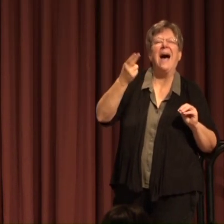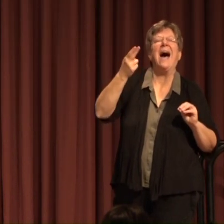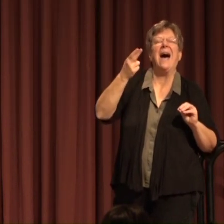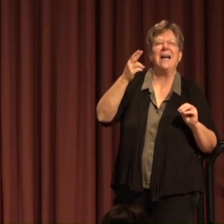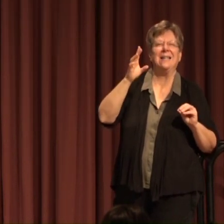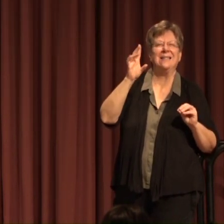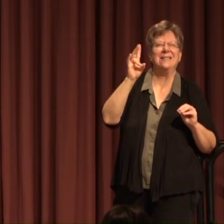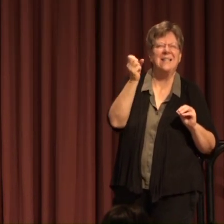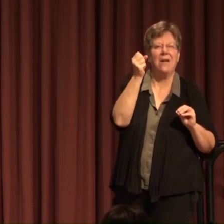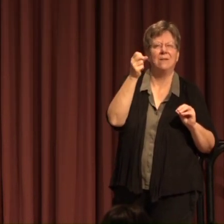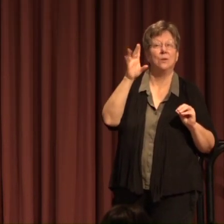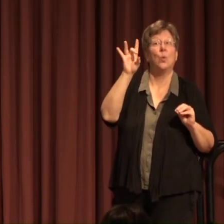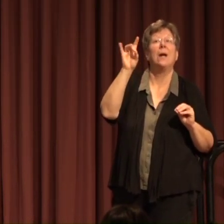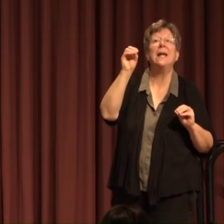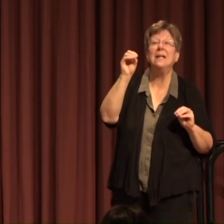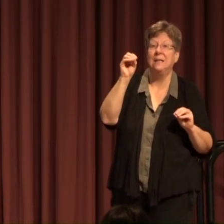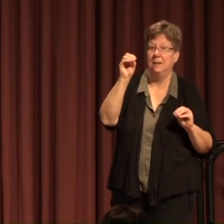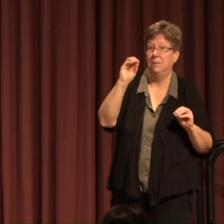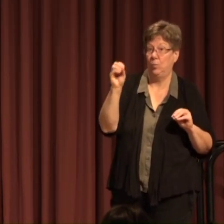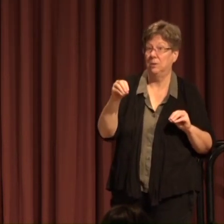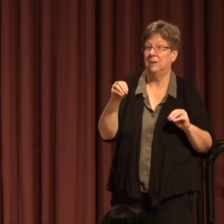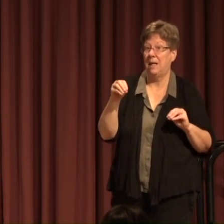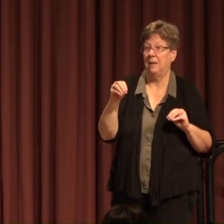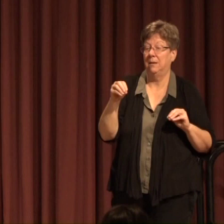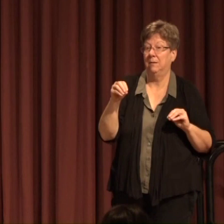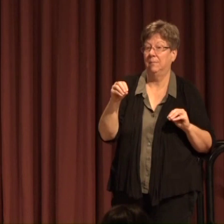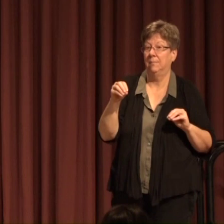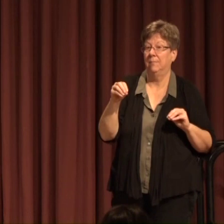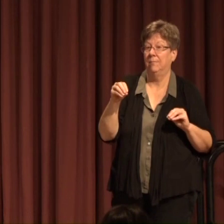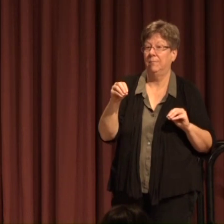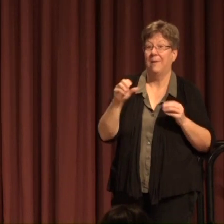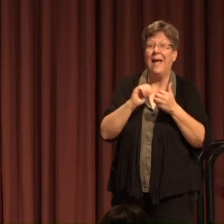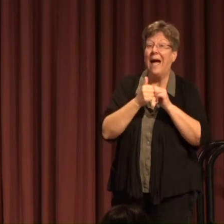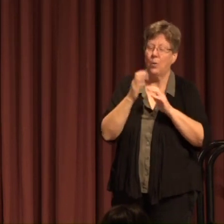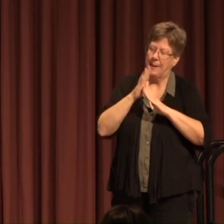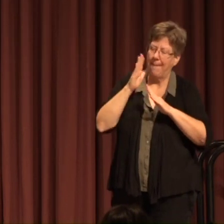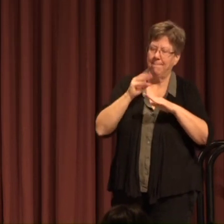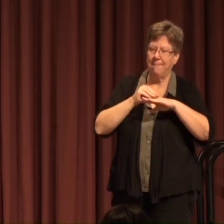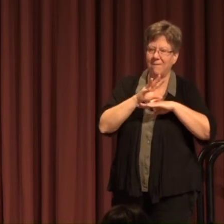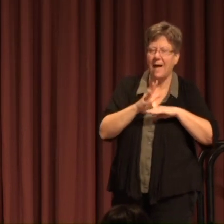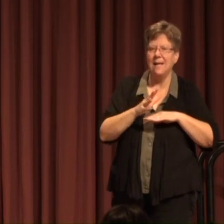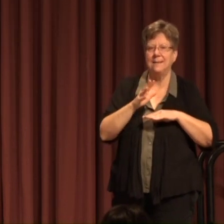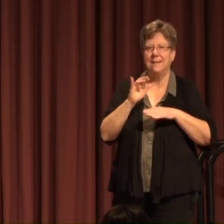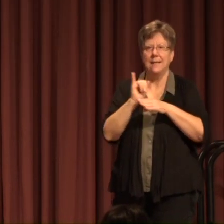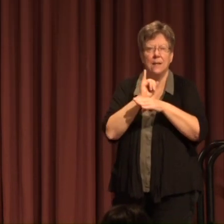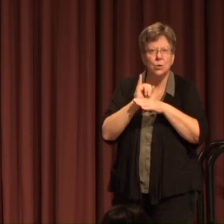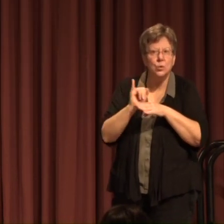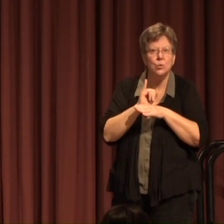into the 80s With the best advising The most internships